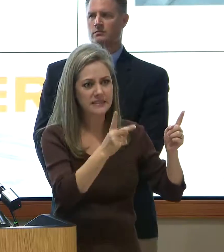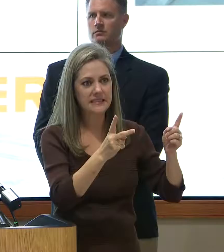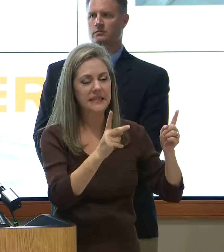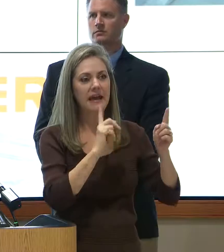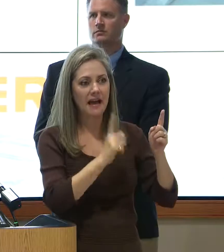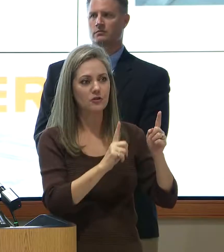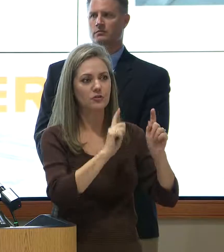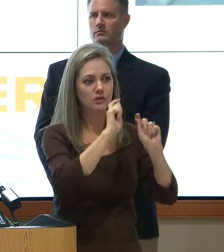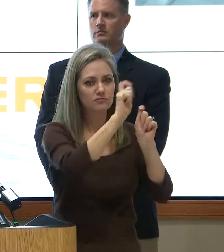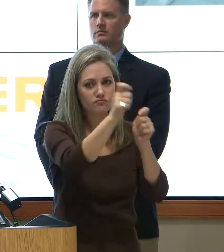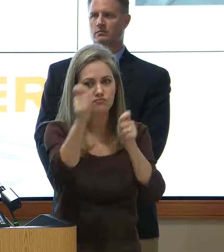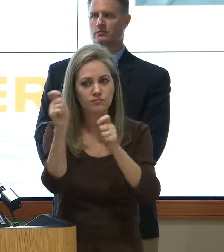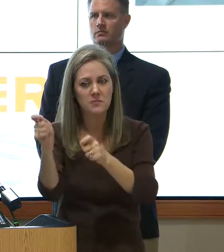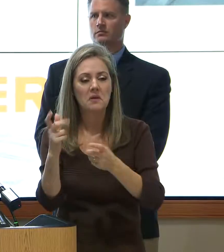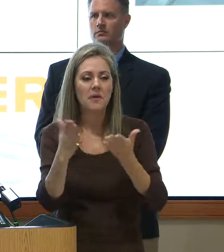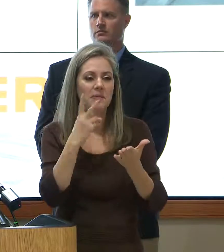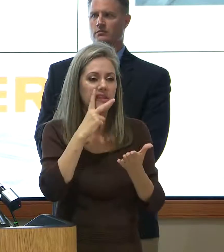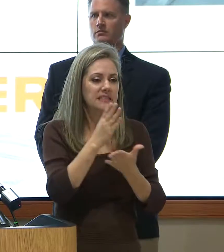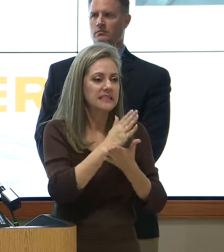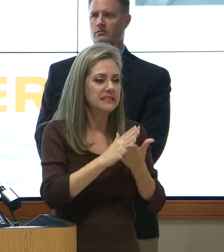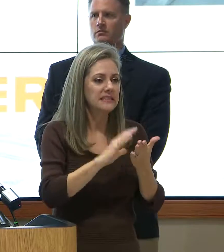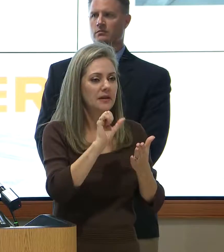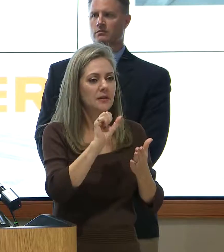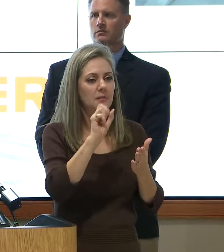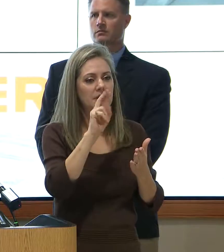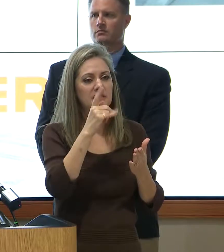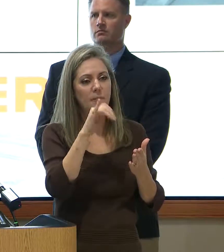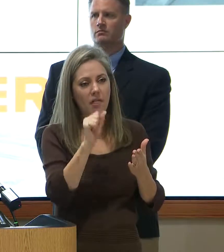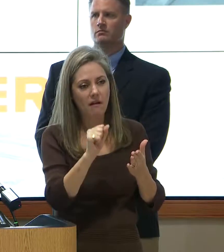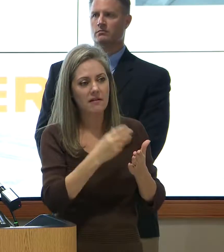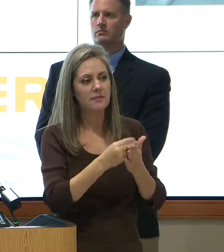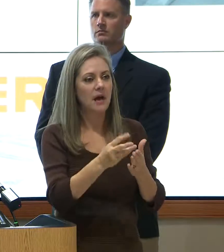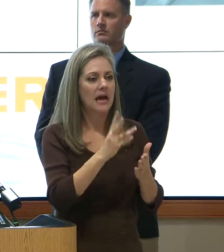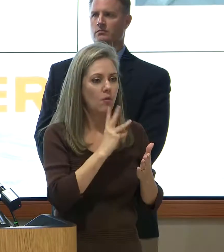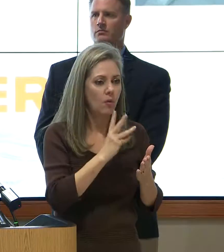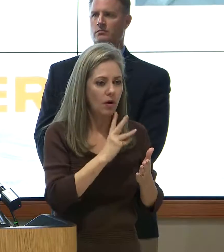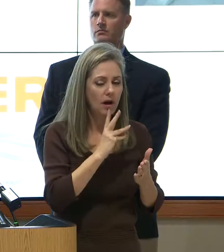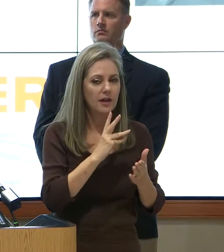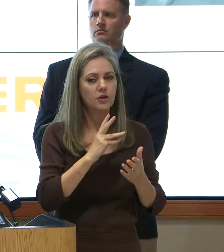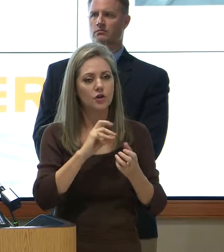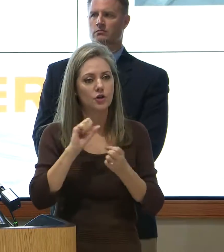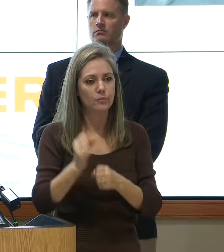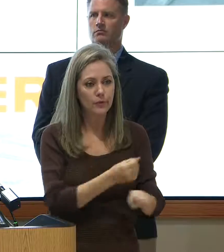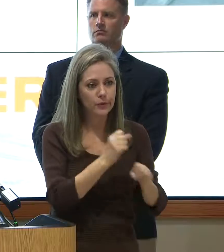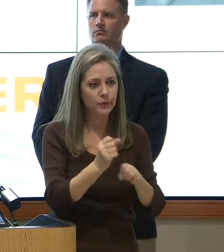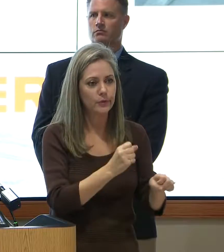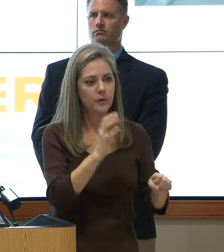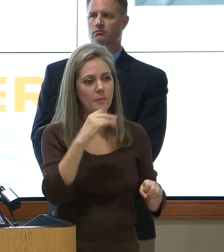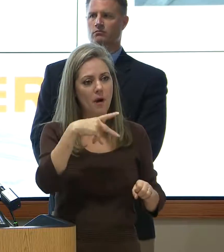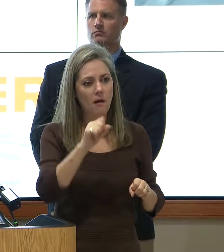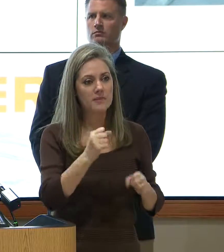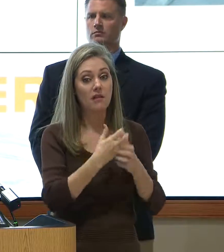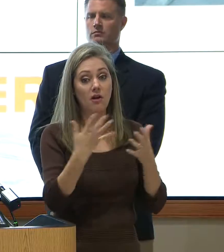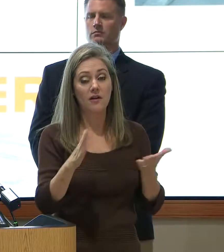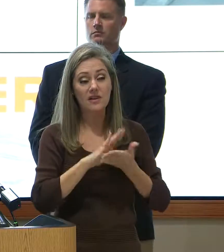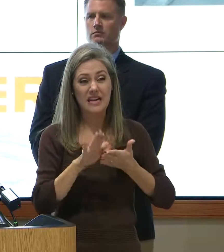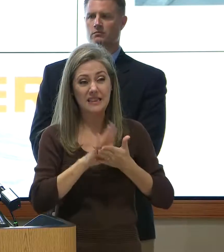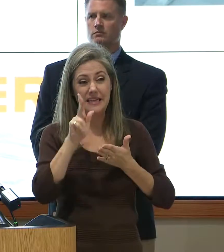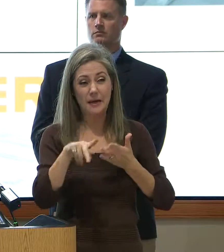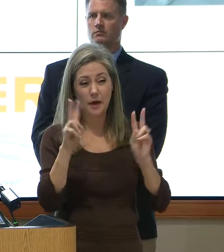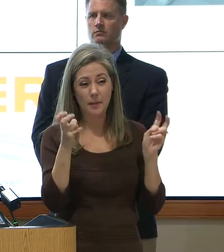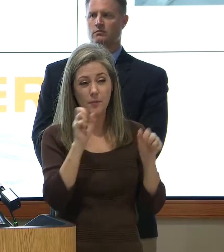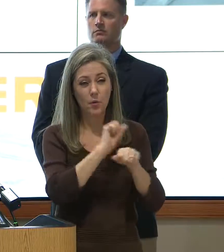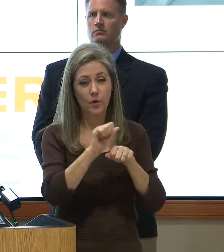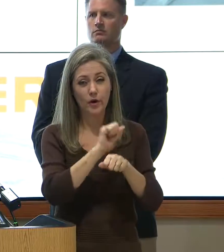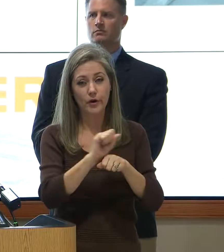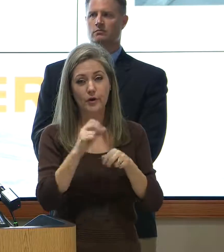Some of it goes into getting supplies, buying supplies, delivering water, you know, brooms, mops. A lot of the cleanup work,